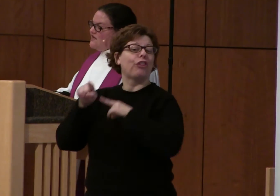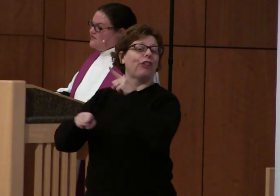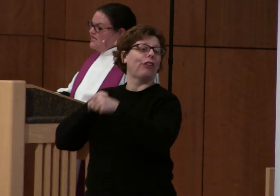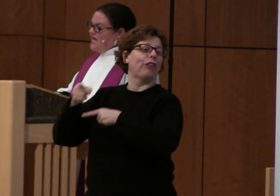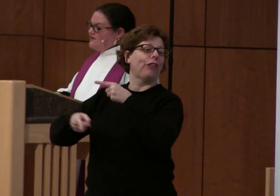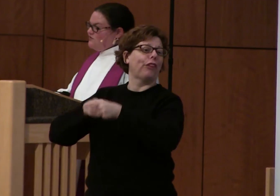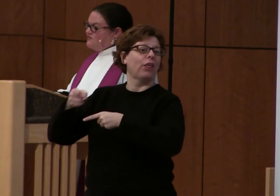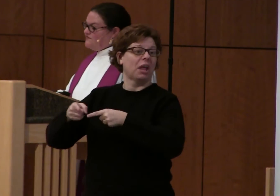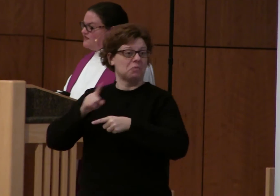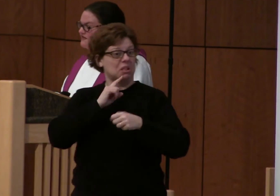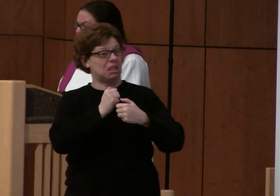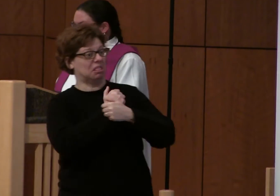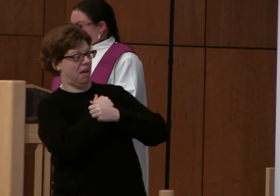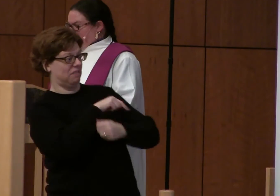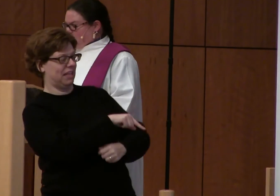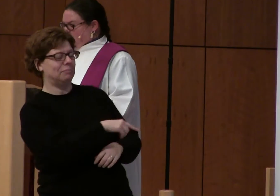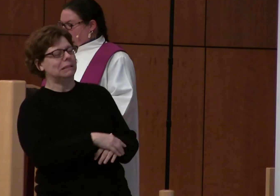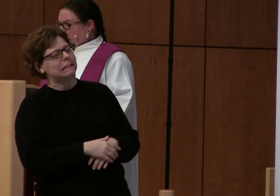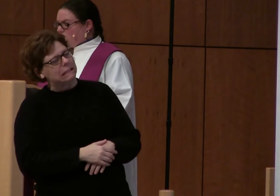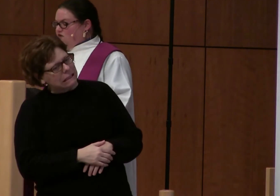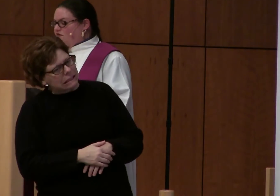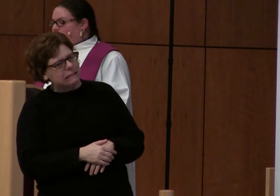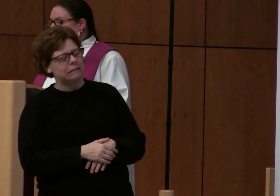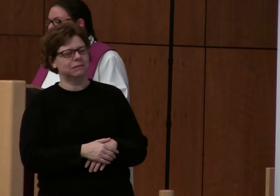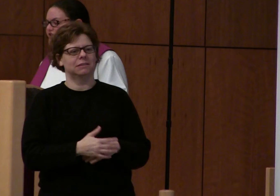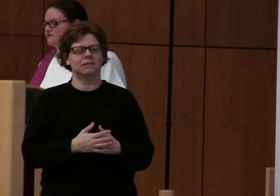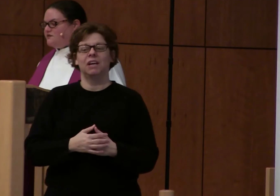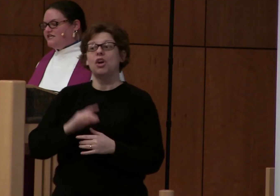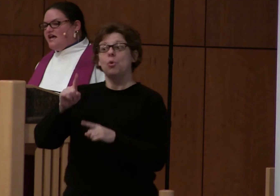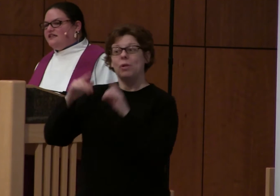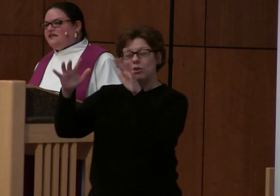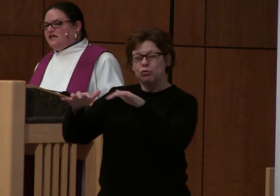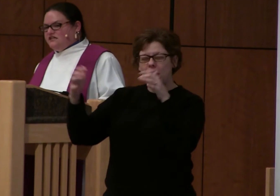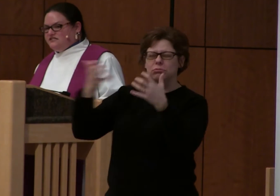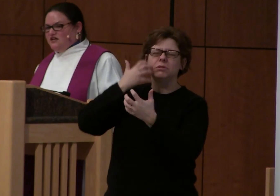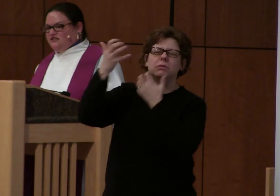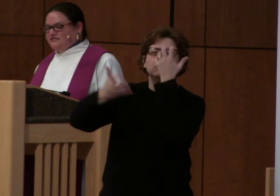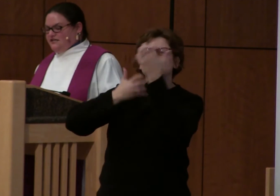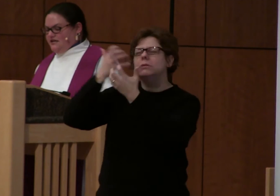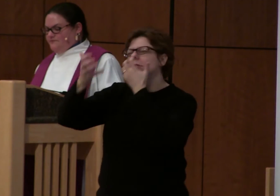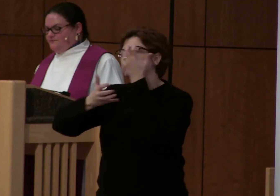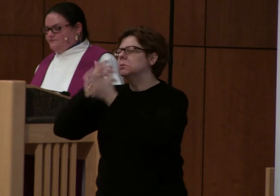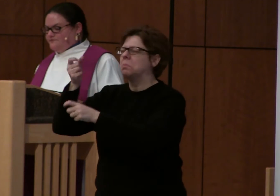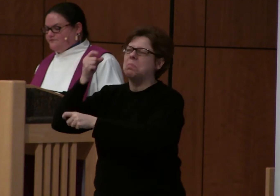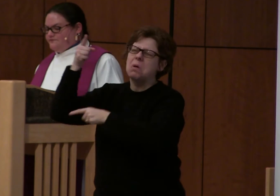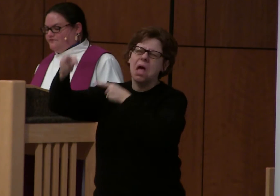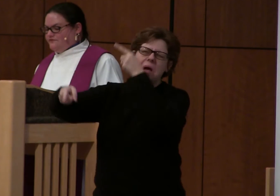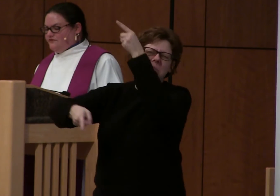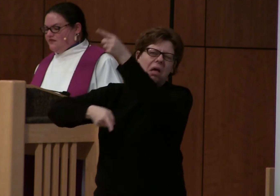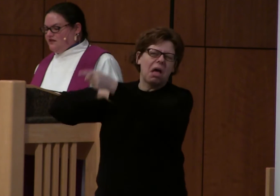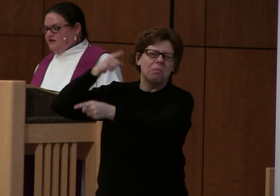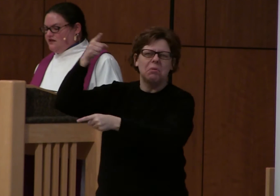I doubt that he had warm feelings for us when the crowds were yelling insults at him.